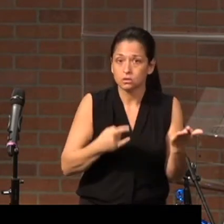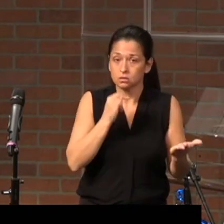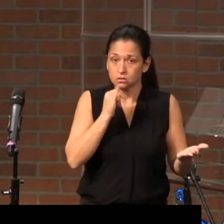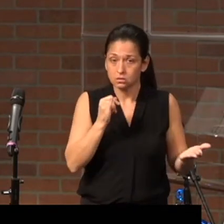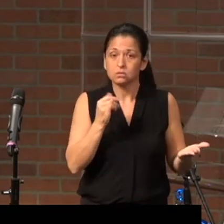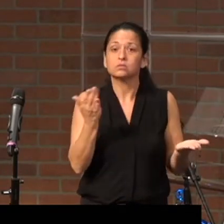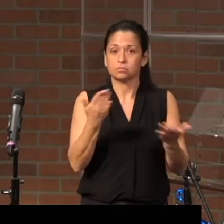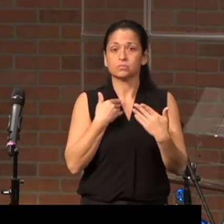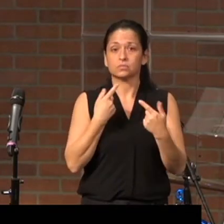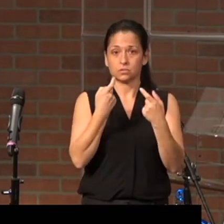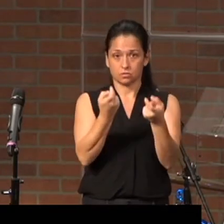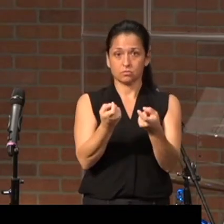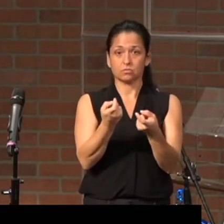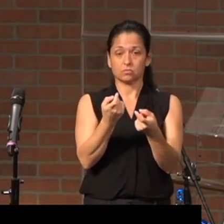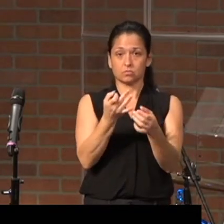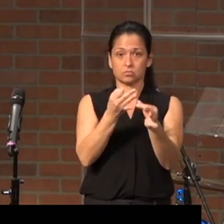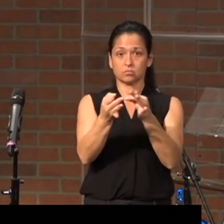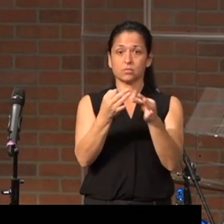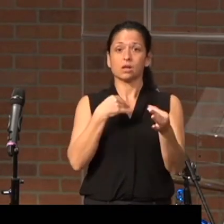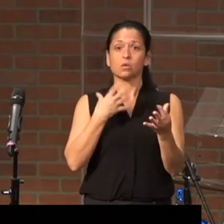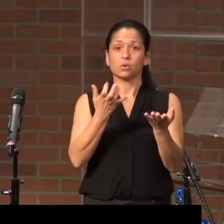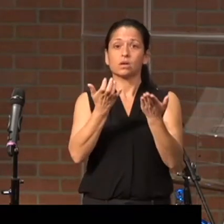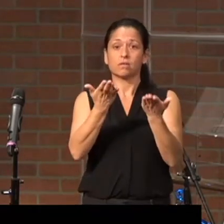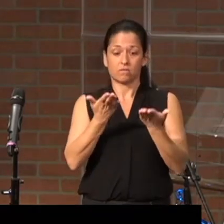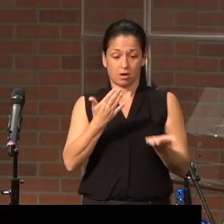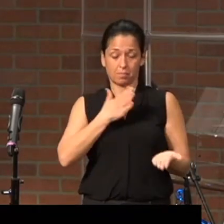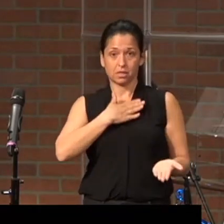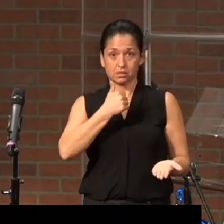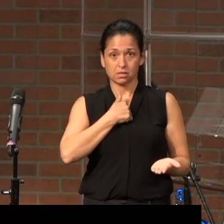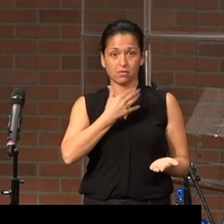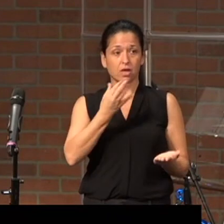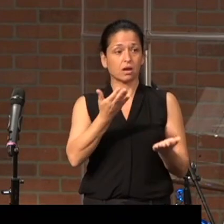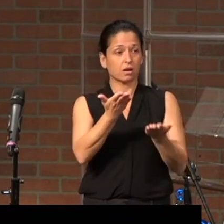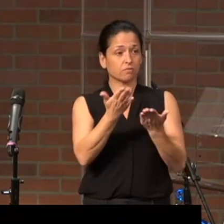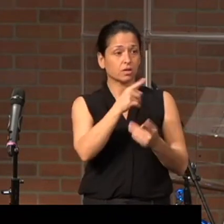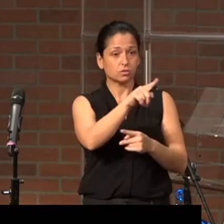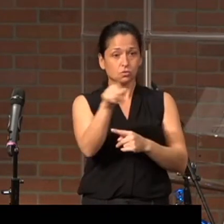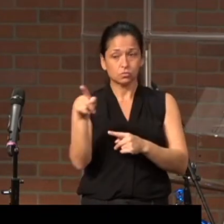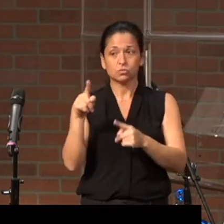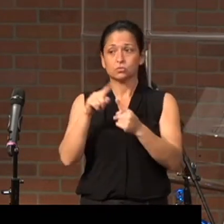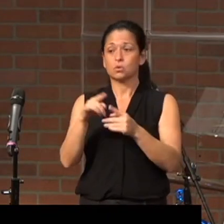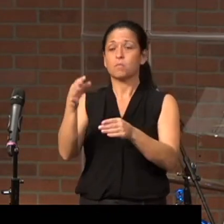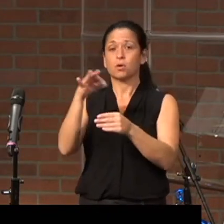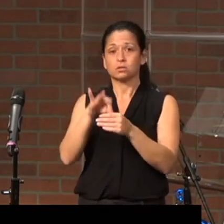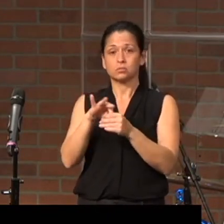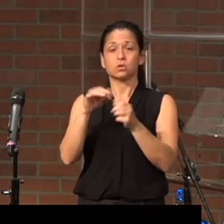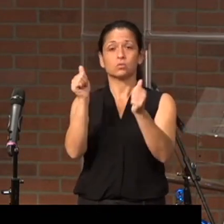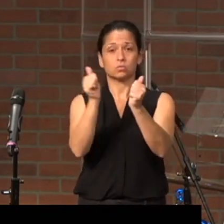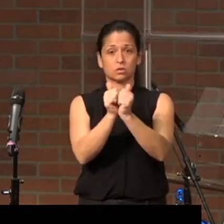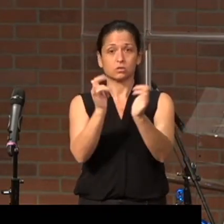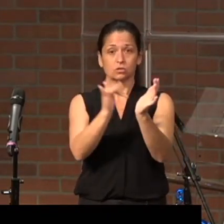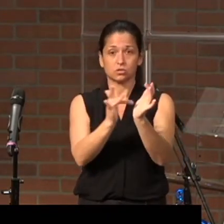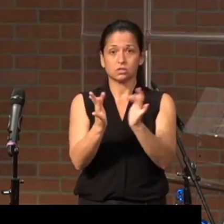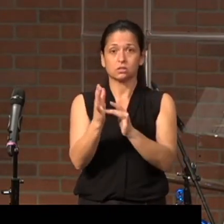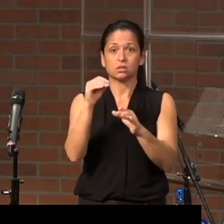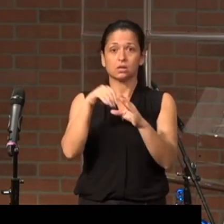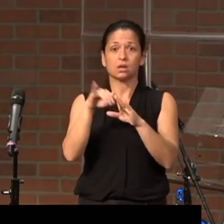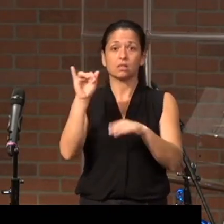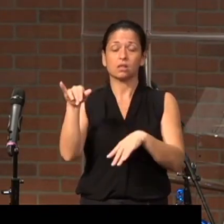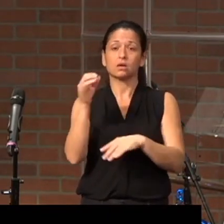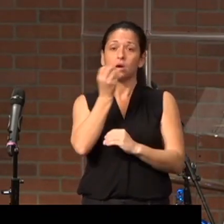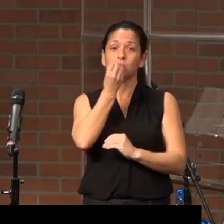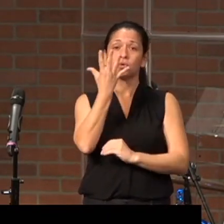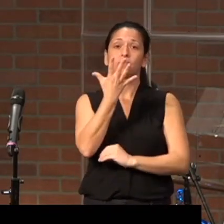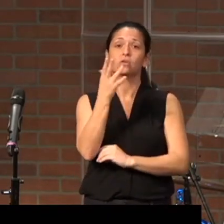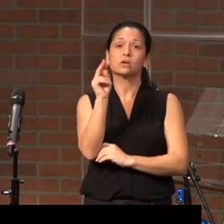I want to invite me and I want to invite you to participate with Jesus in that divine